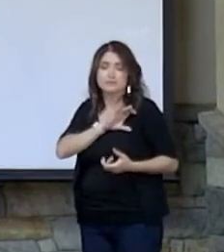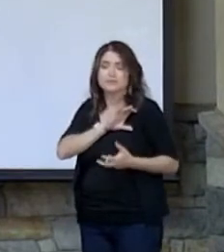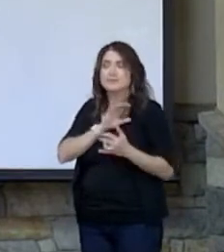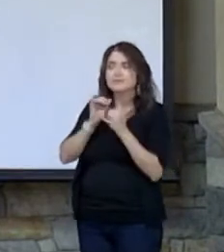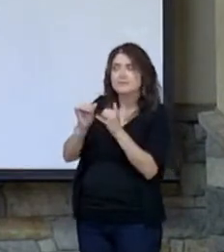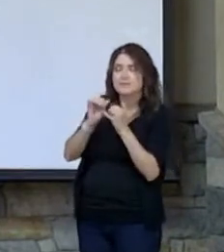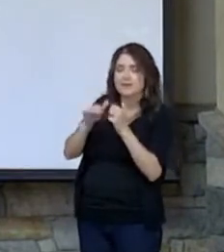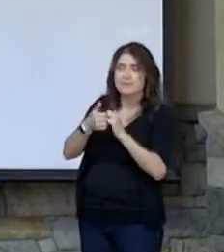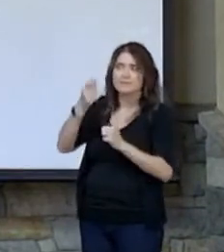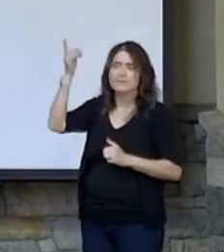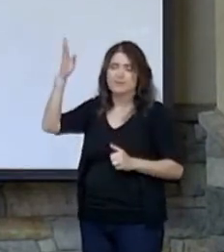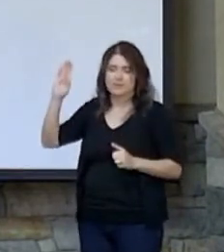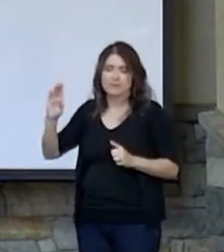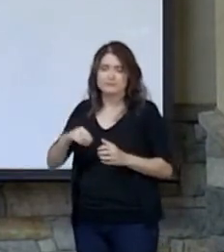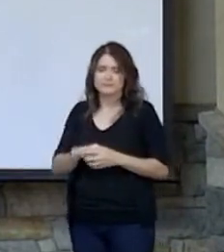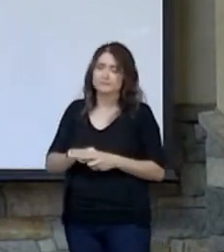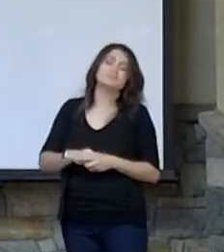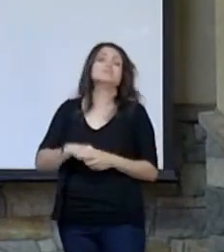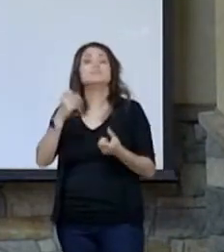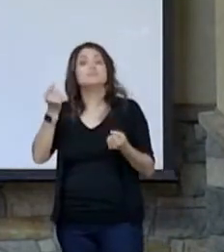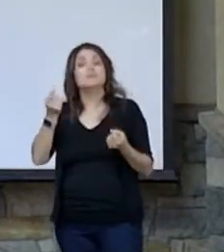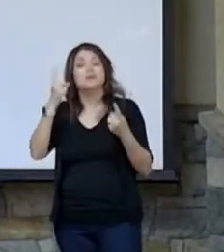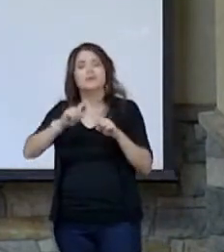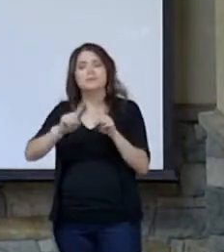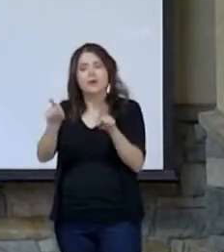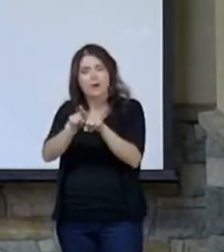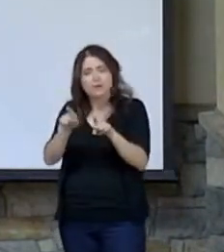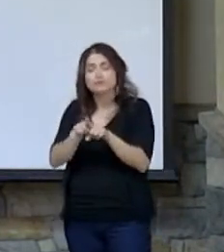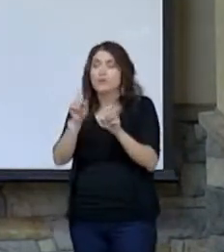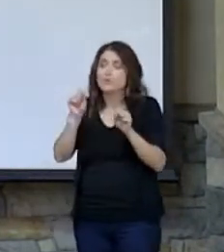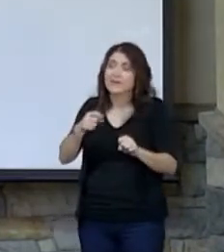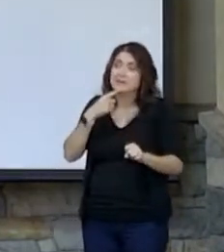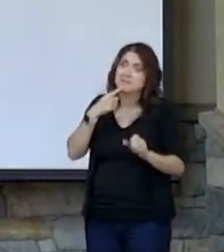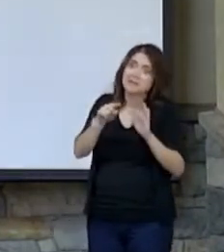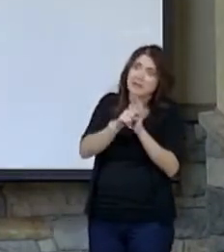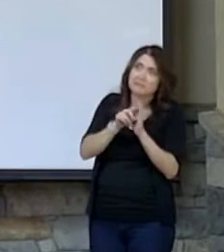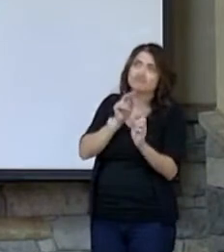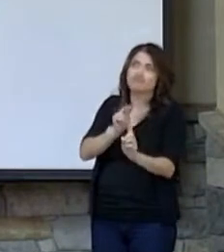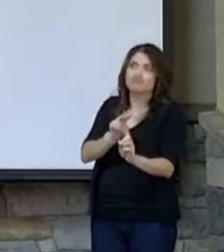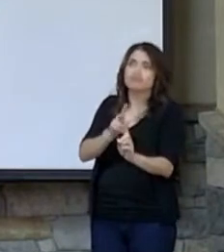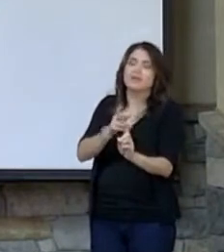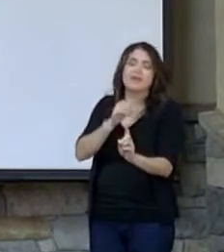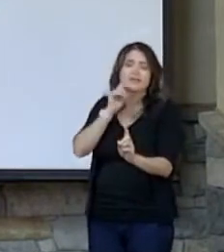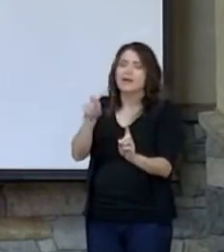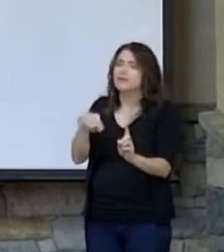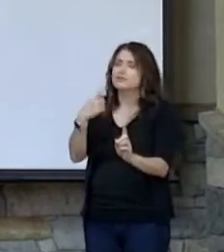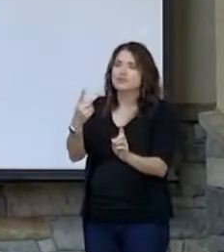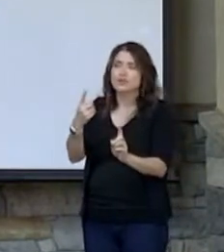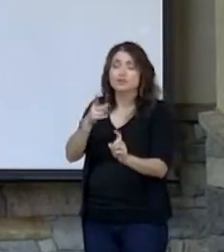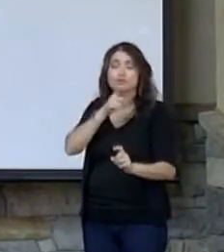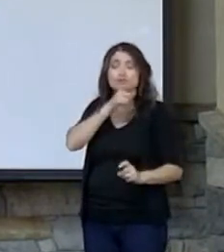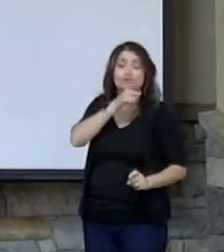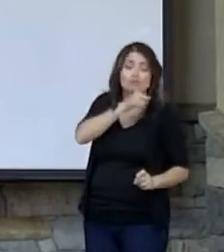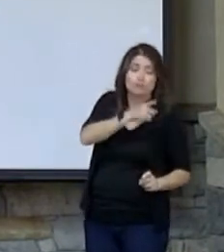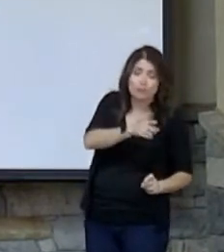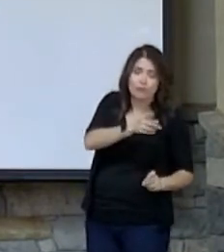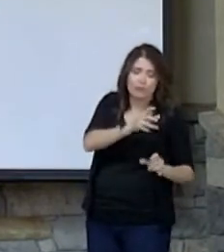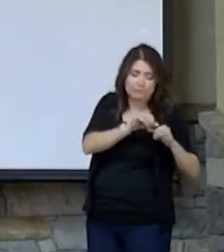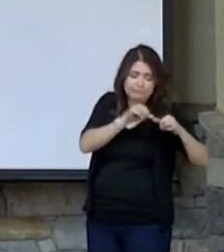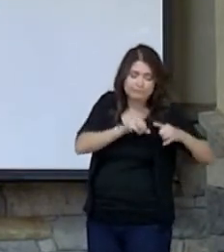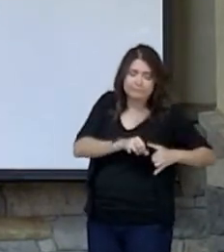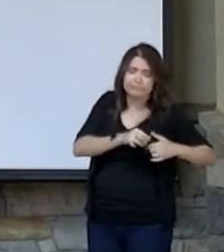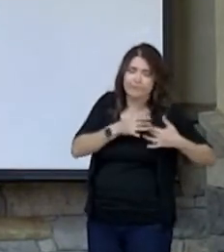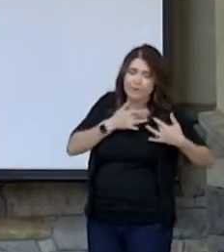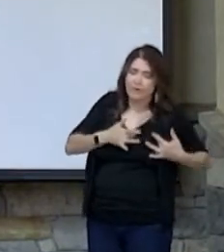for God. But there's also, we could say maybe a negative side to this. It's not just that truth resides in our